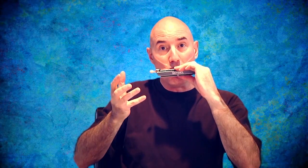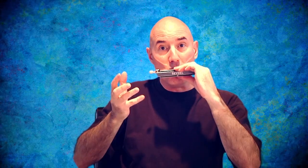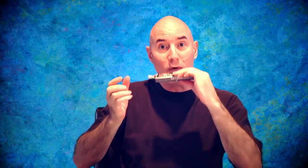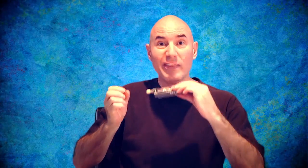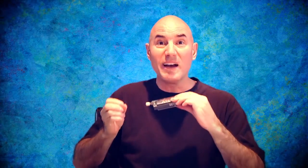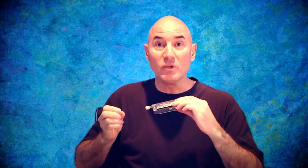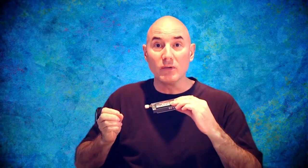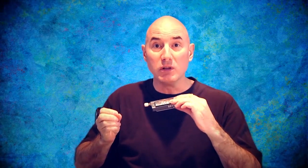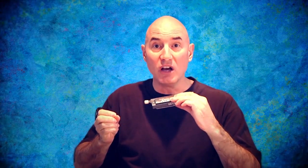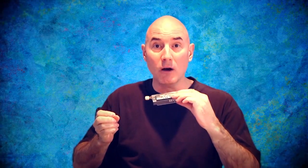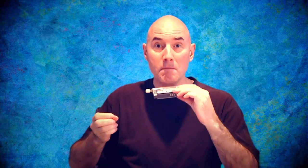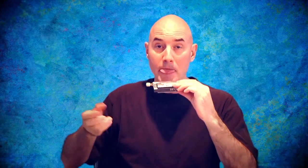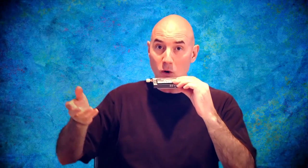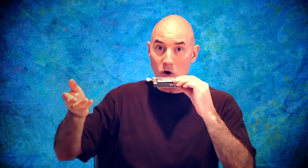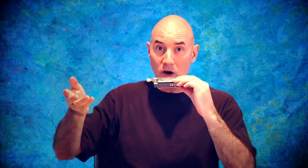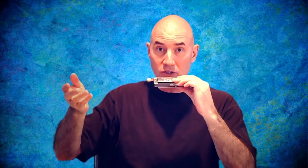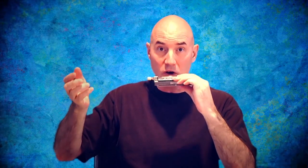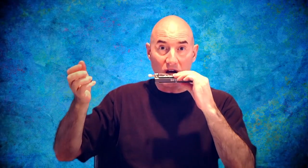that was a blow, or a draw.